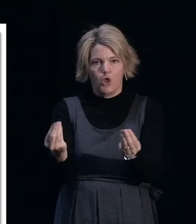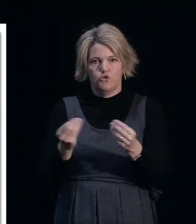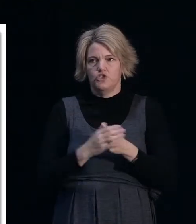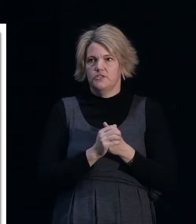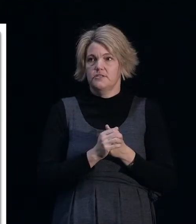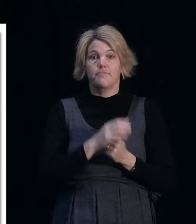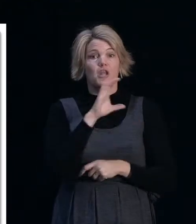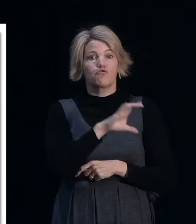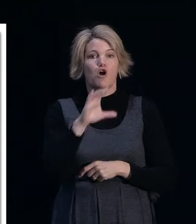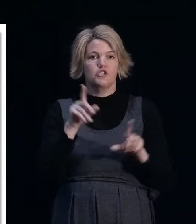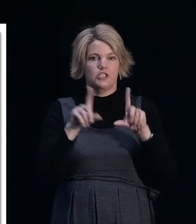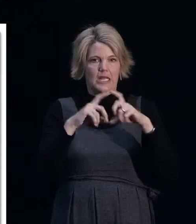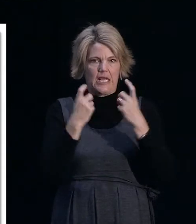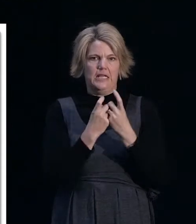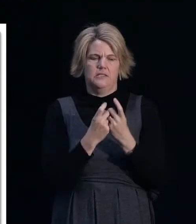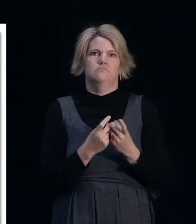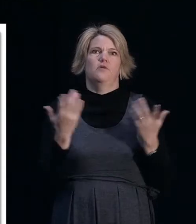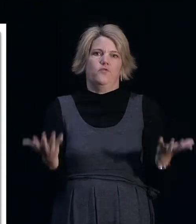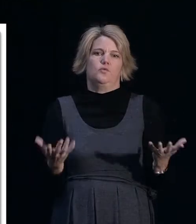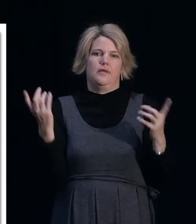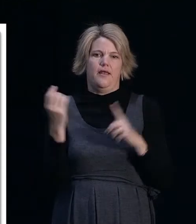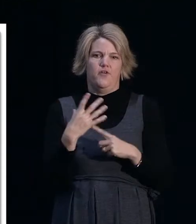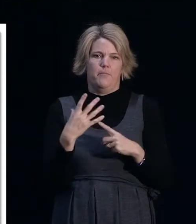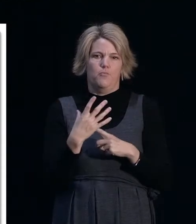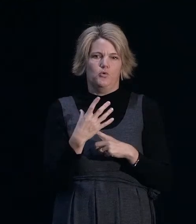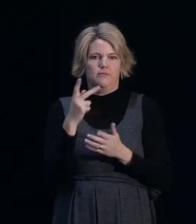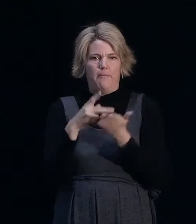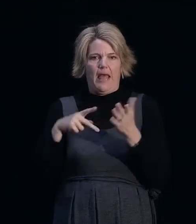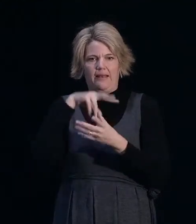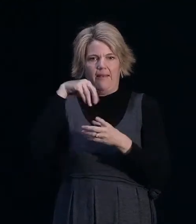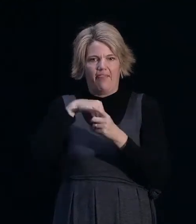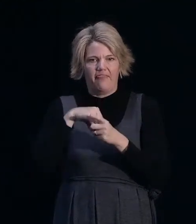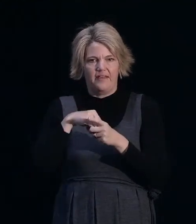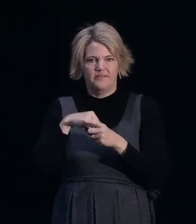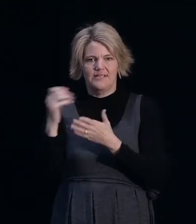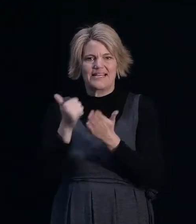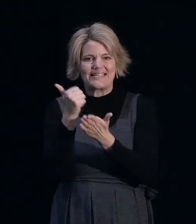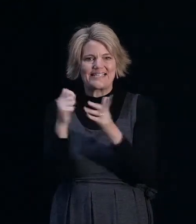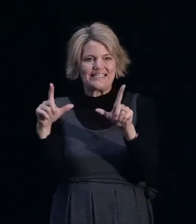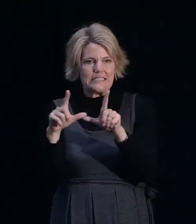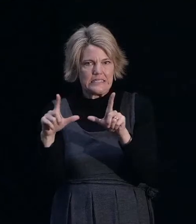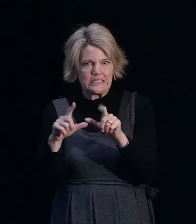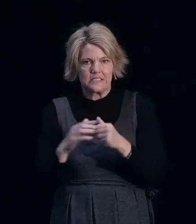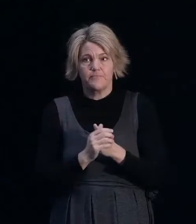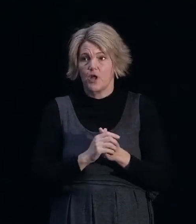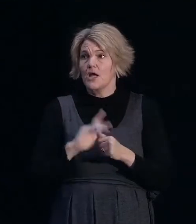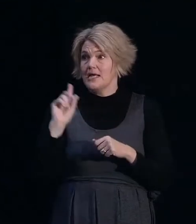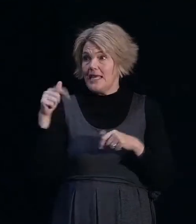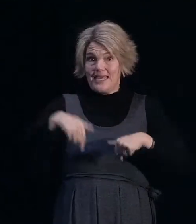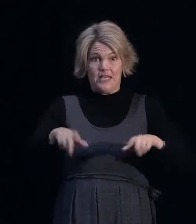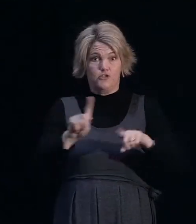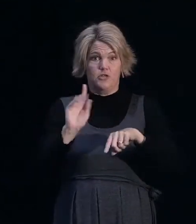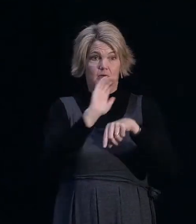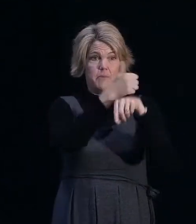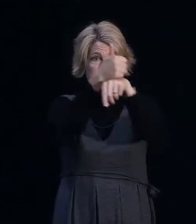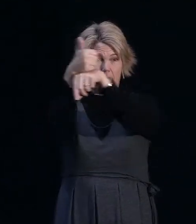Christchurch City Council, of course, have got an important role in terms of the whole consenting of all of this. And we've all got stands. The temporary accommodation